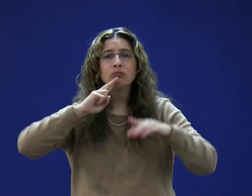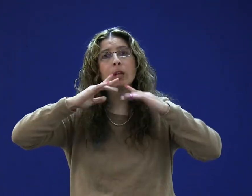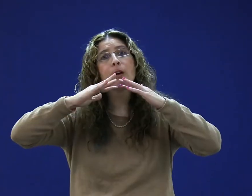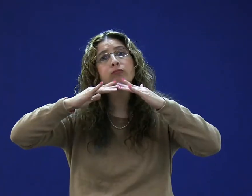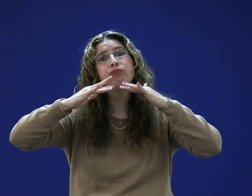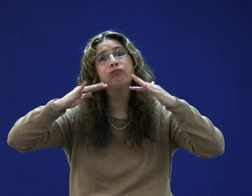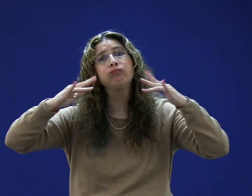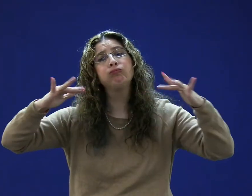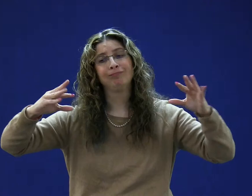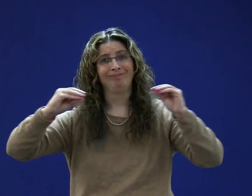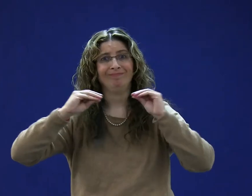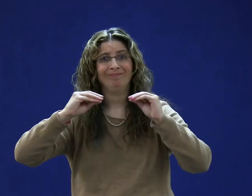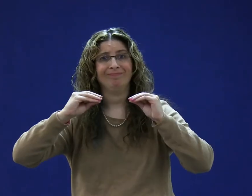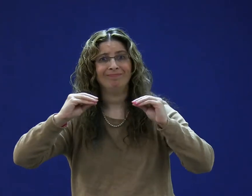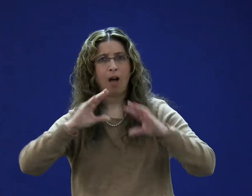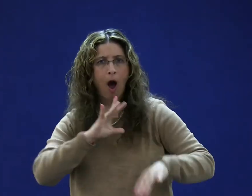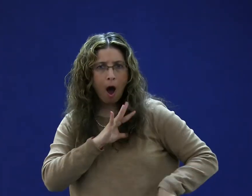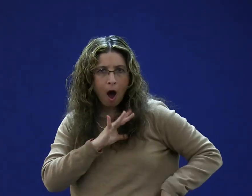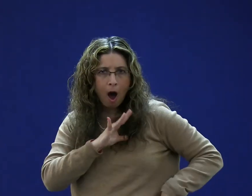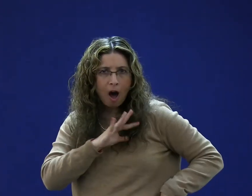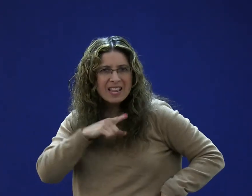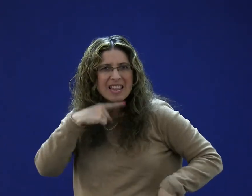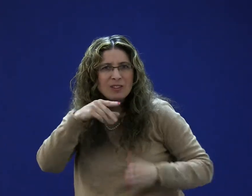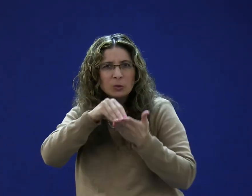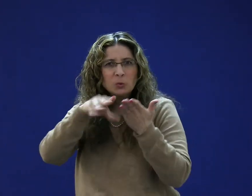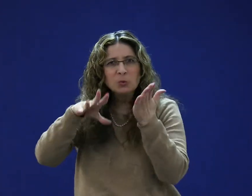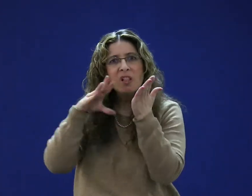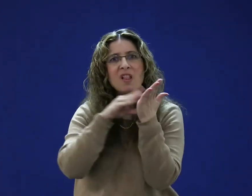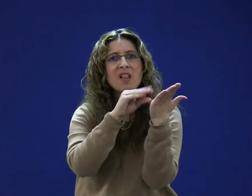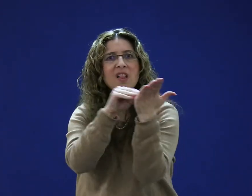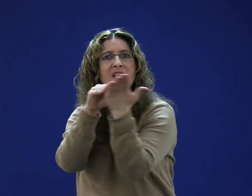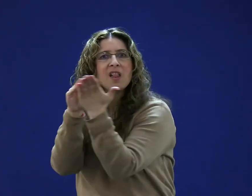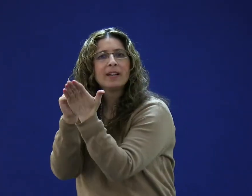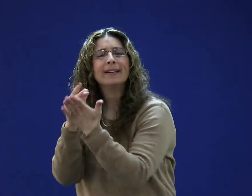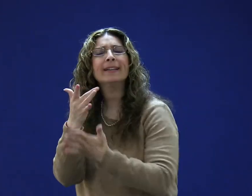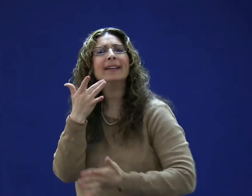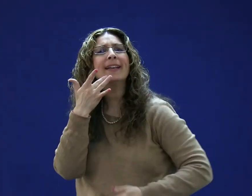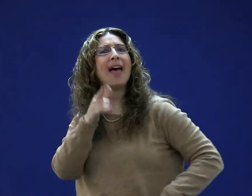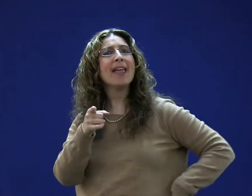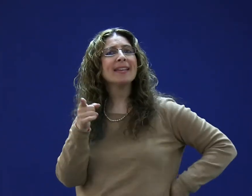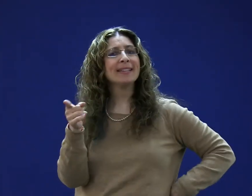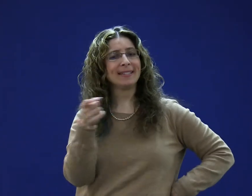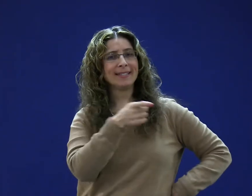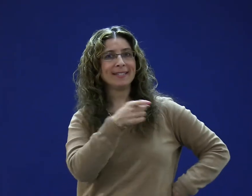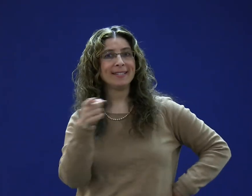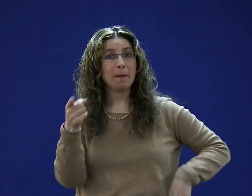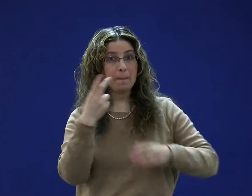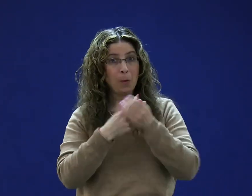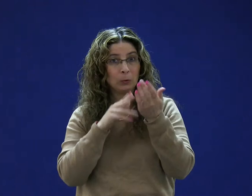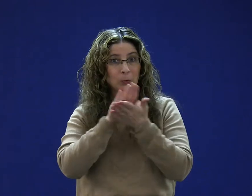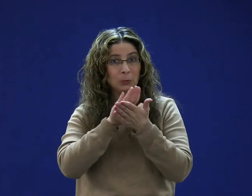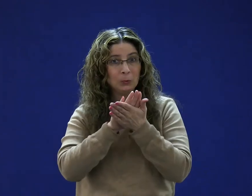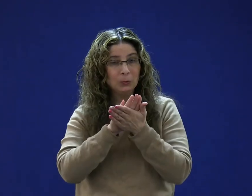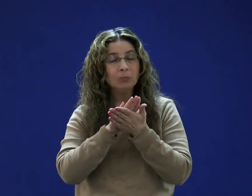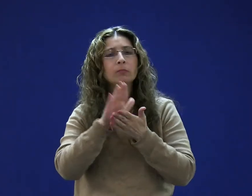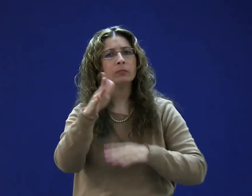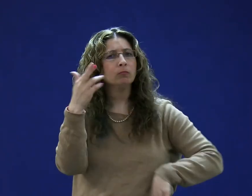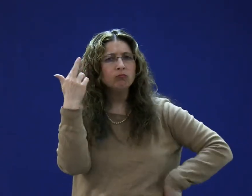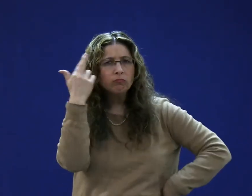them Deaf culture and Deaf history as well. What a great opportunity for students who can hear to learn of American Sign